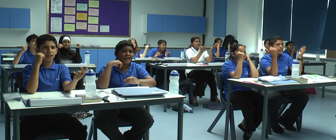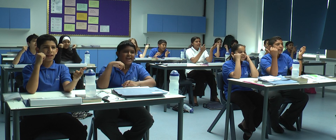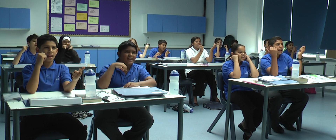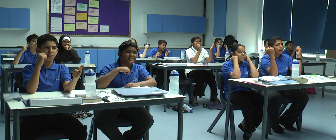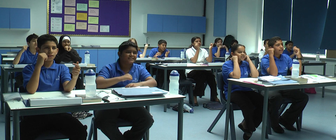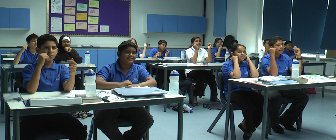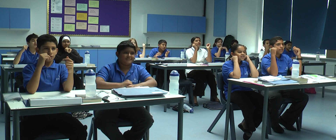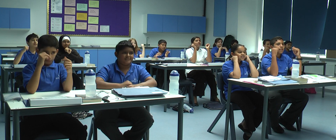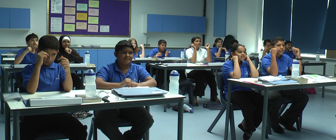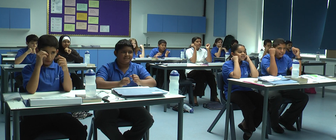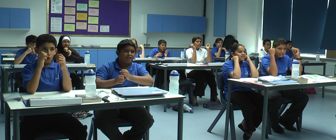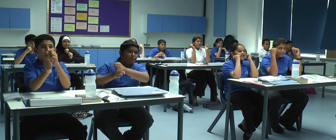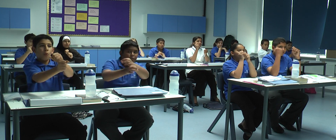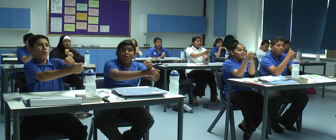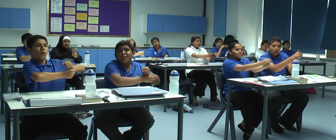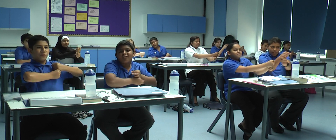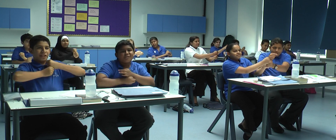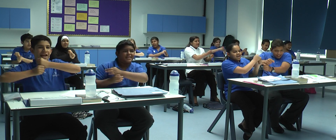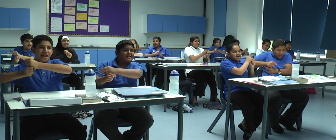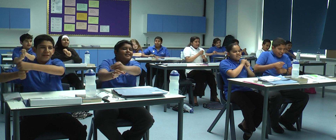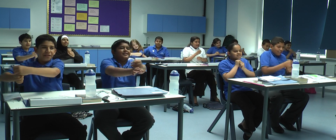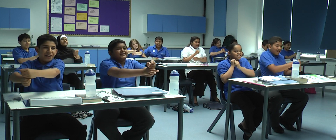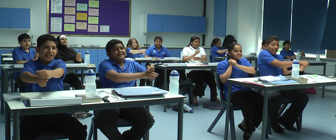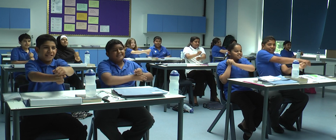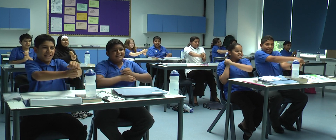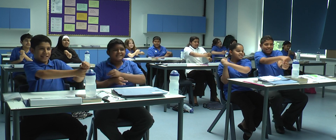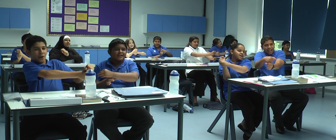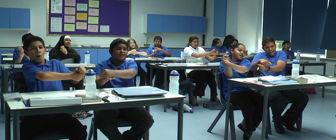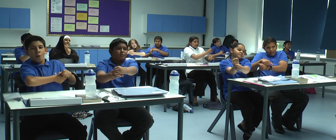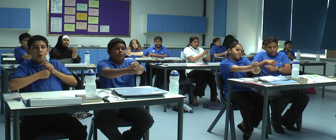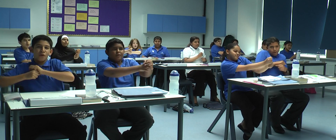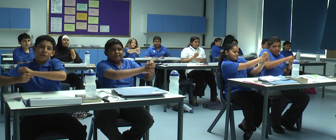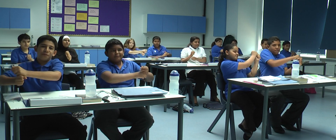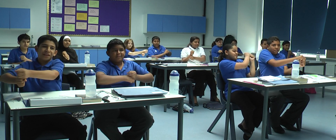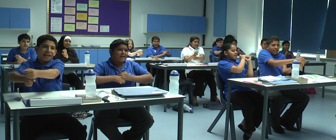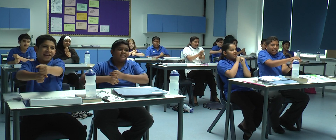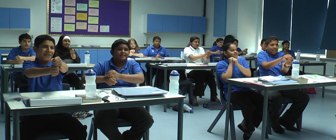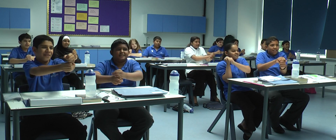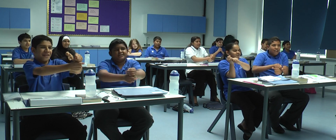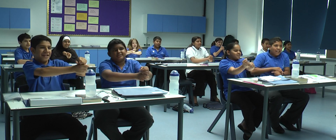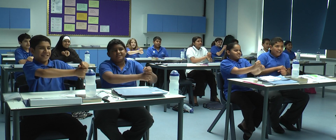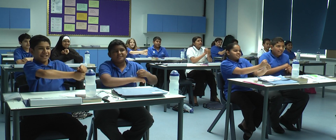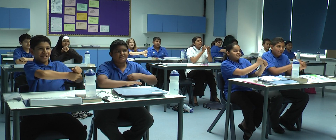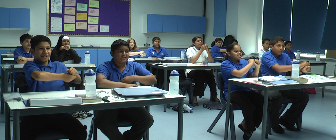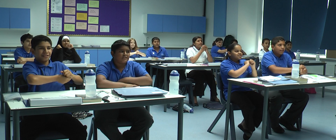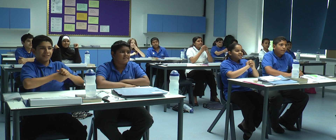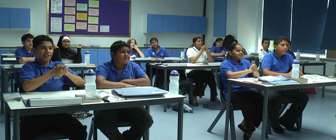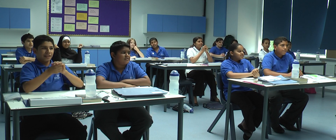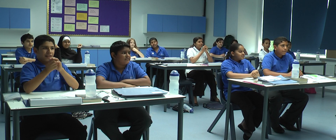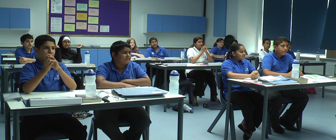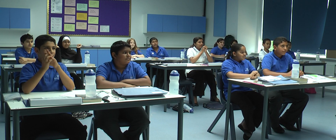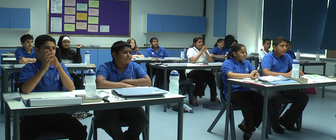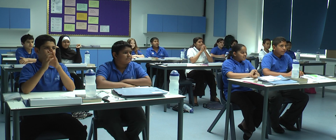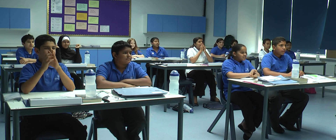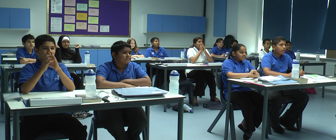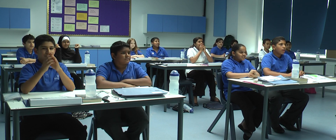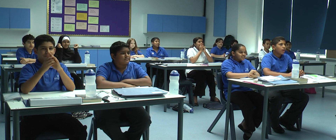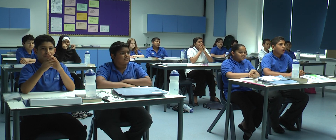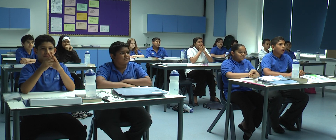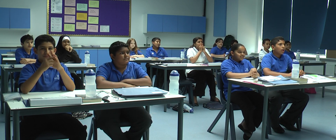and eight. Woof, there it is, I say, woof, there it is. Team, team, good as go.